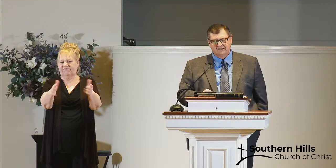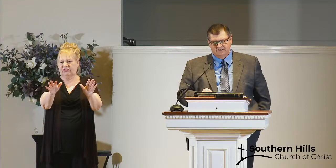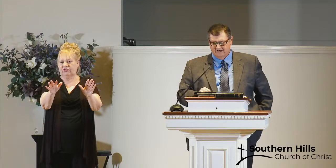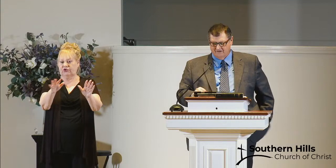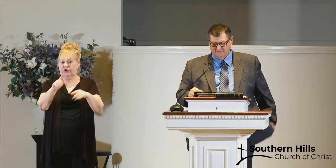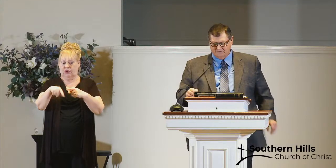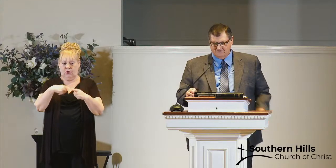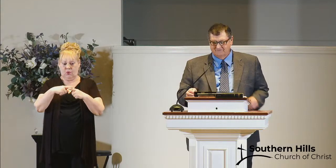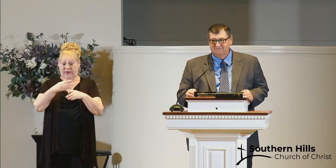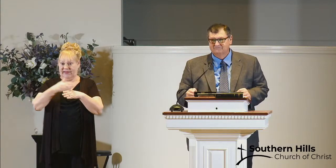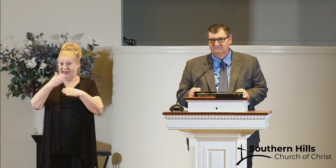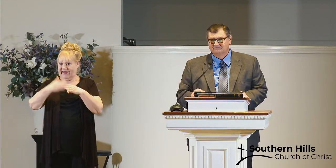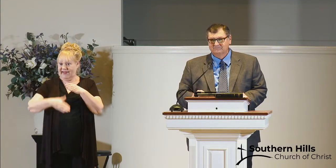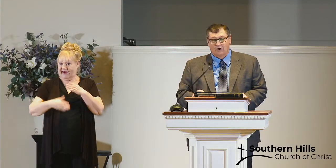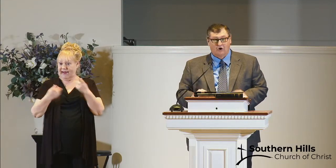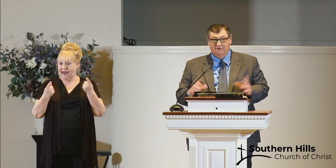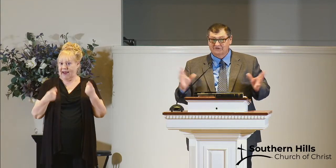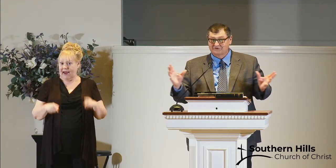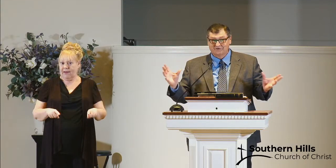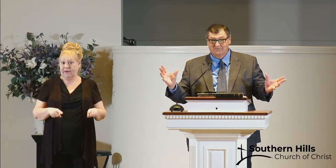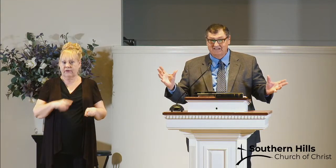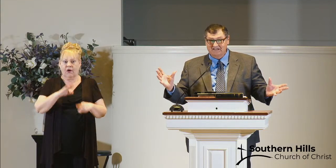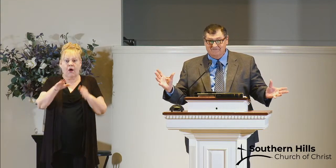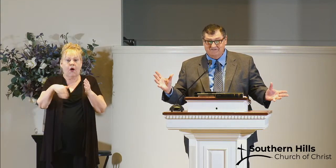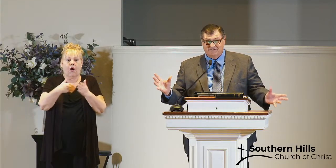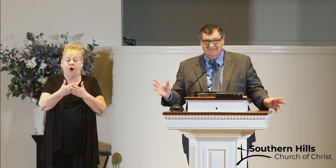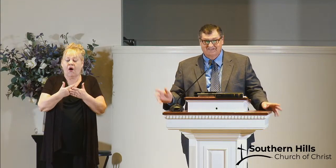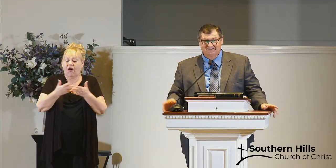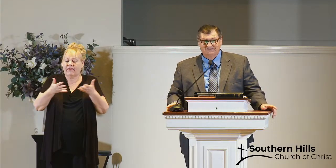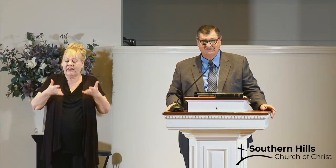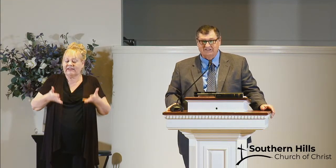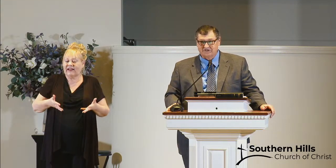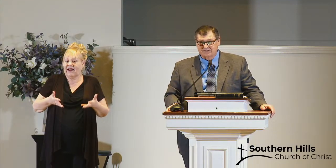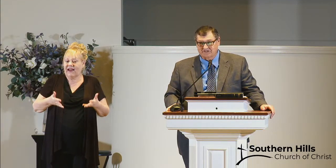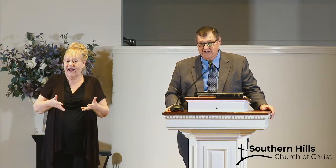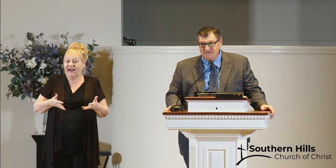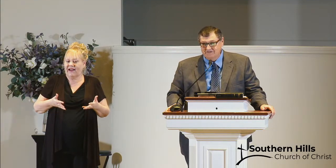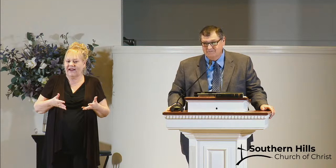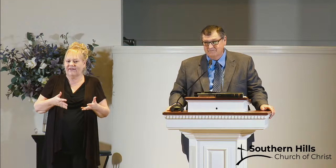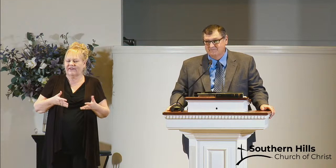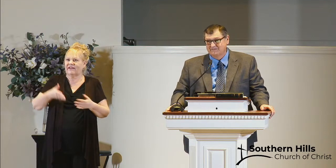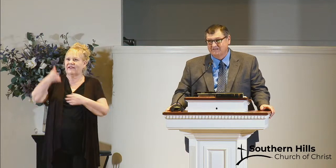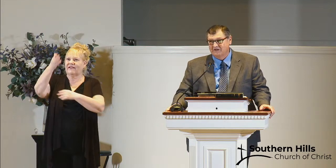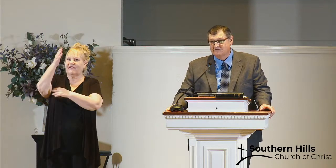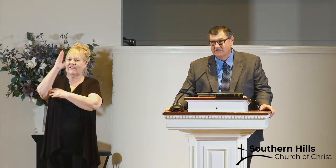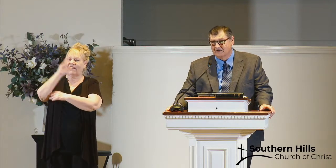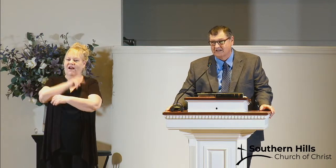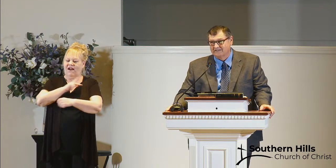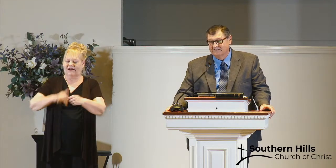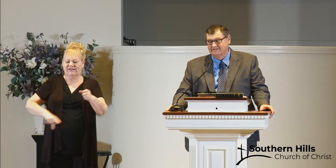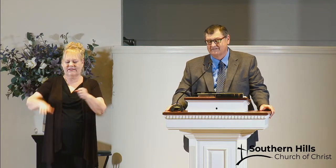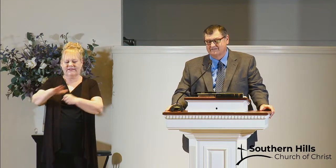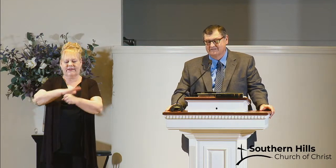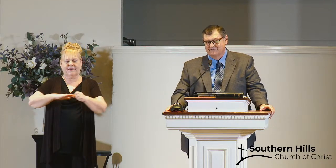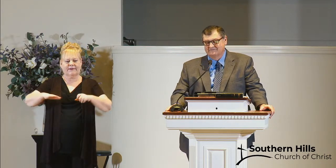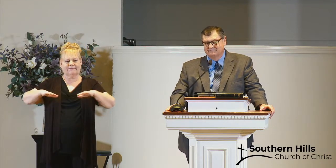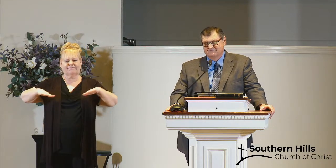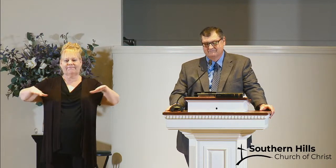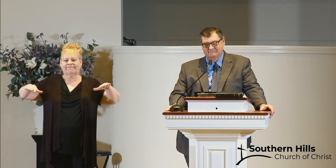when the end comes all that's going to be left is the kingdom of god